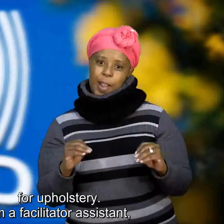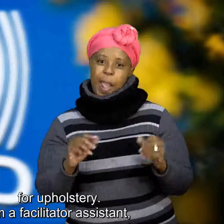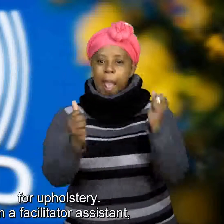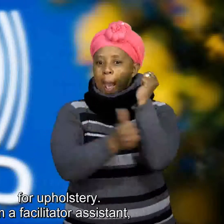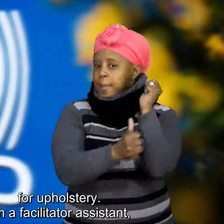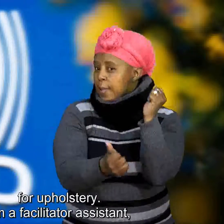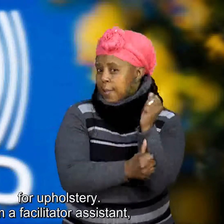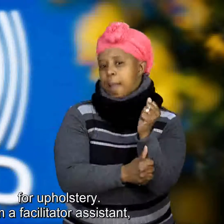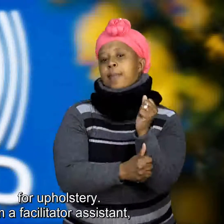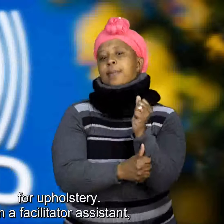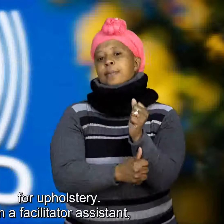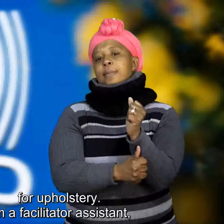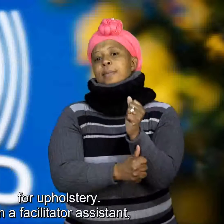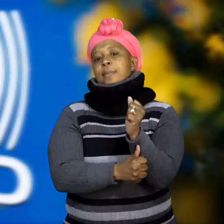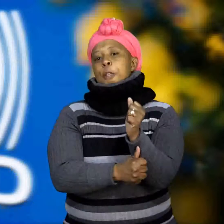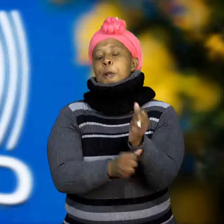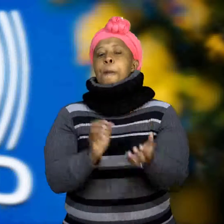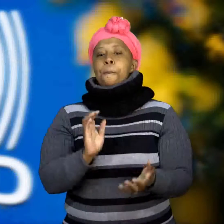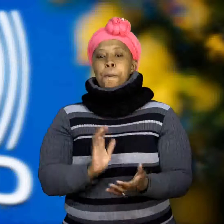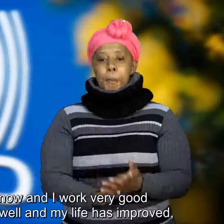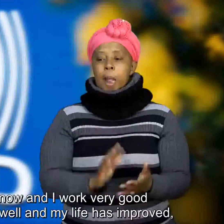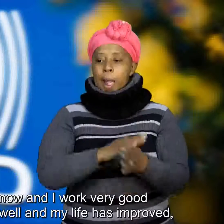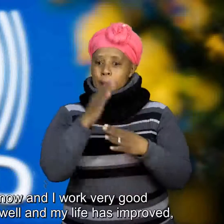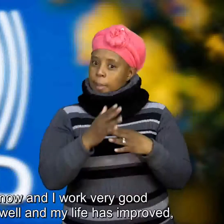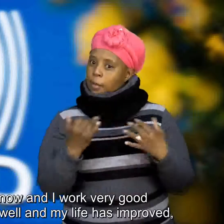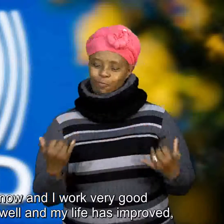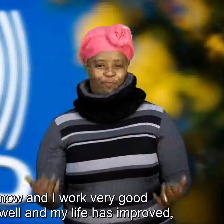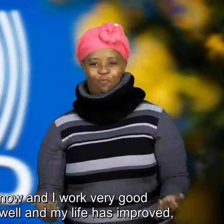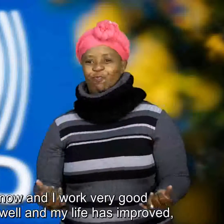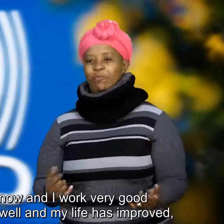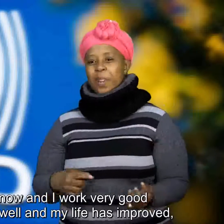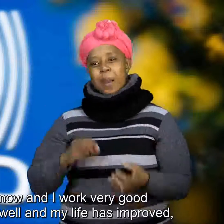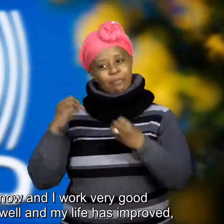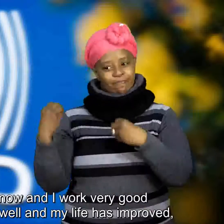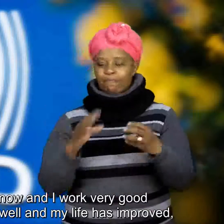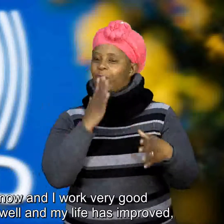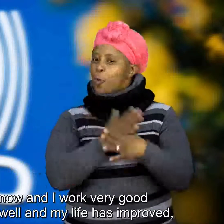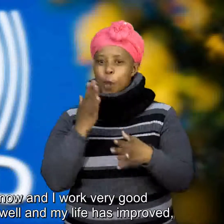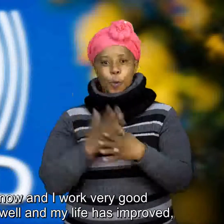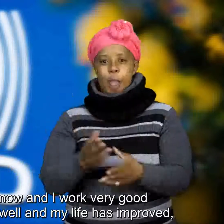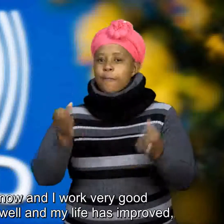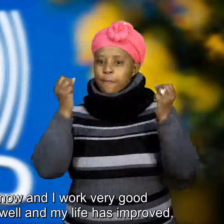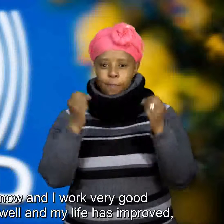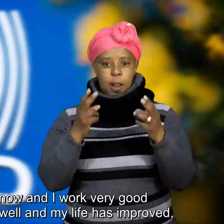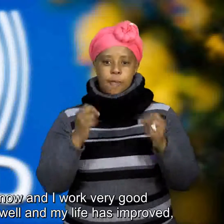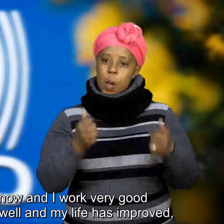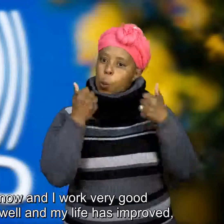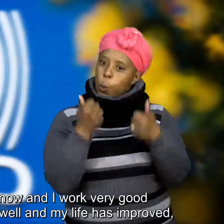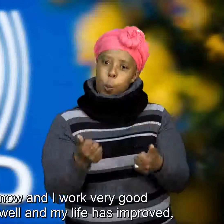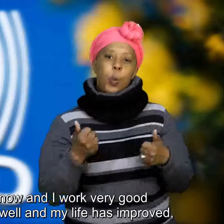facilitator assistant until now and I work very good and very well and